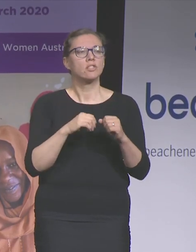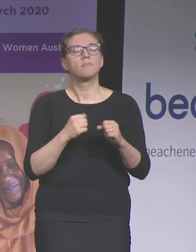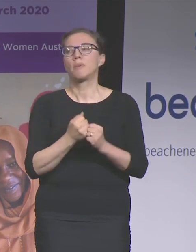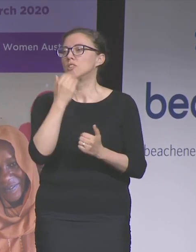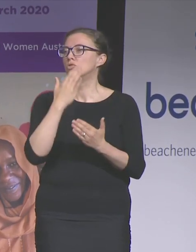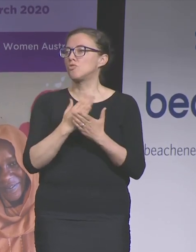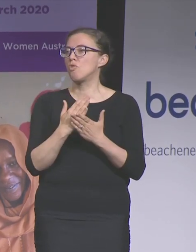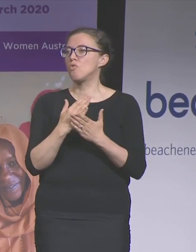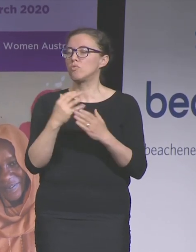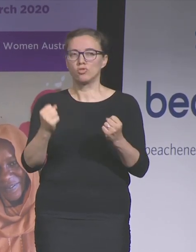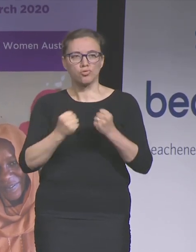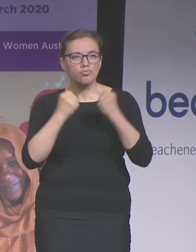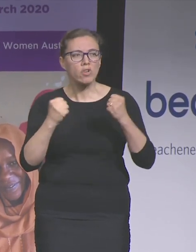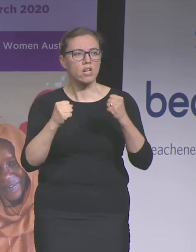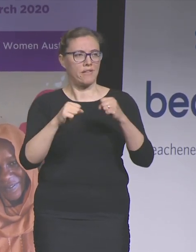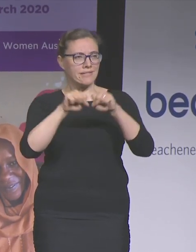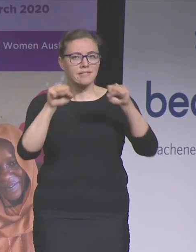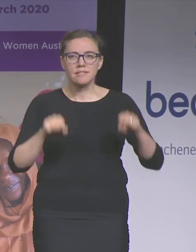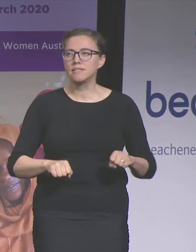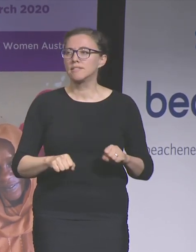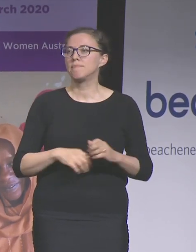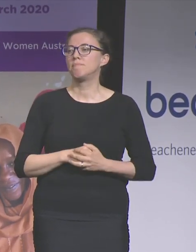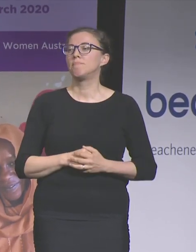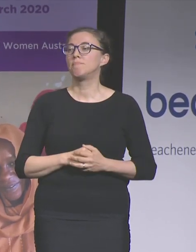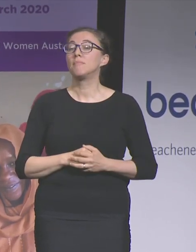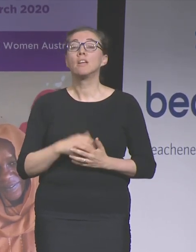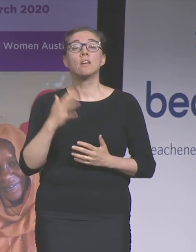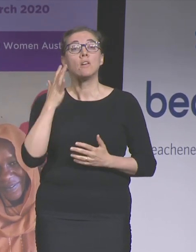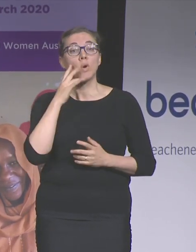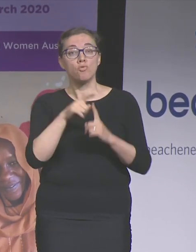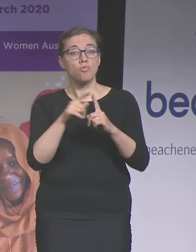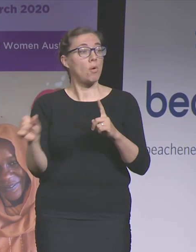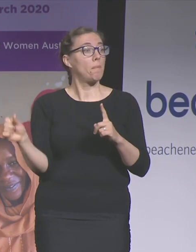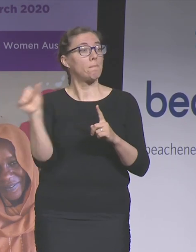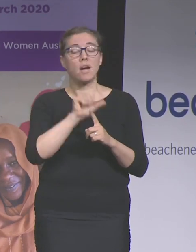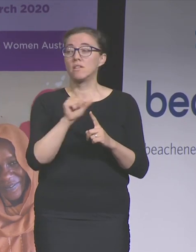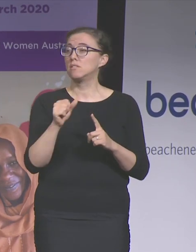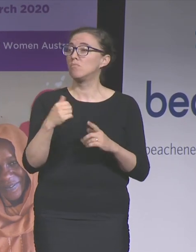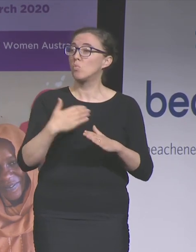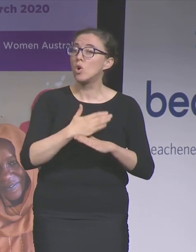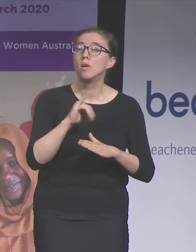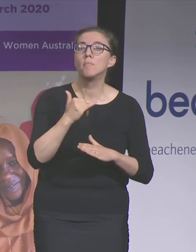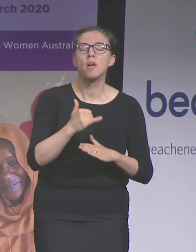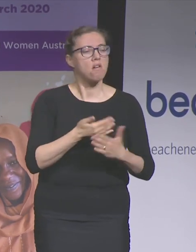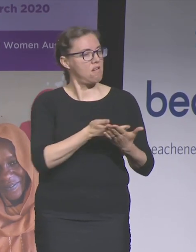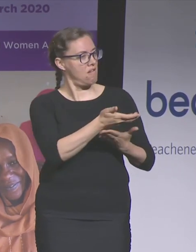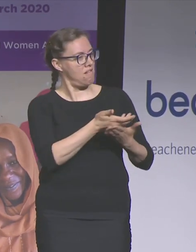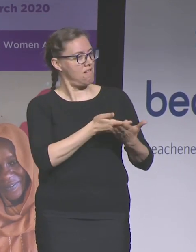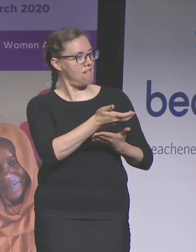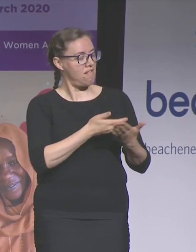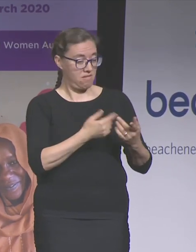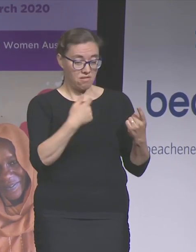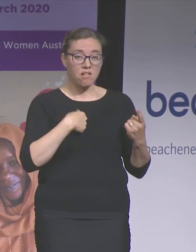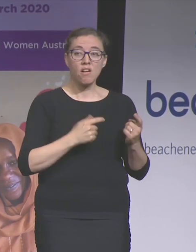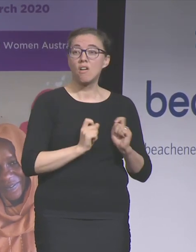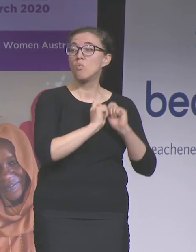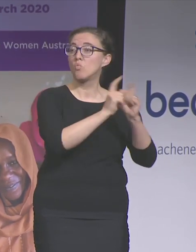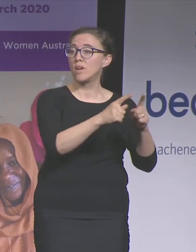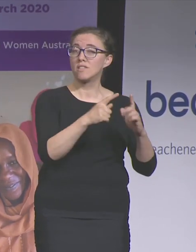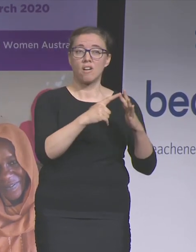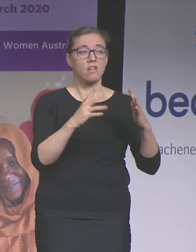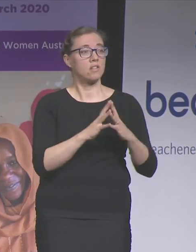talking to a colleague about the breakfast when you get back to work. It might be mentioning that you've been to the breakfast. It might be